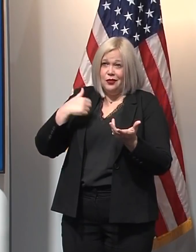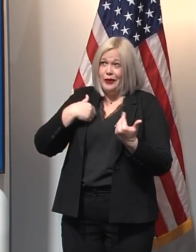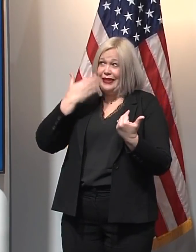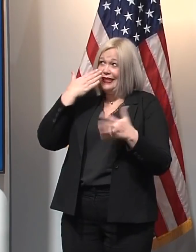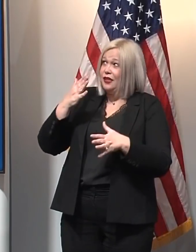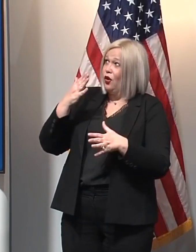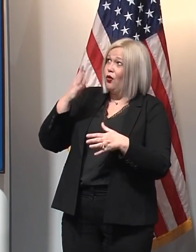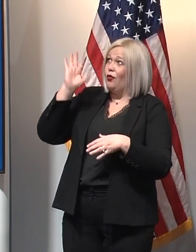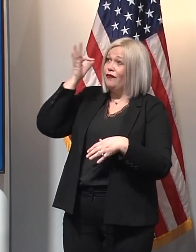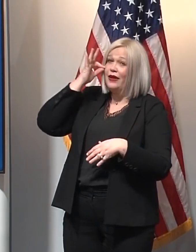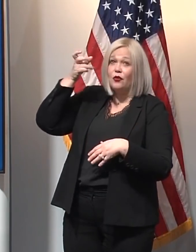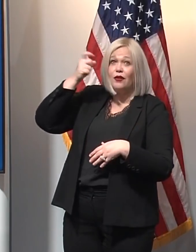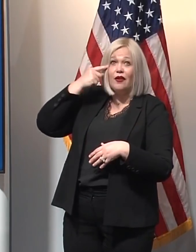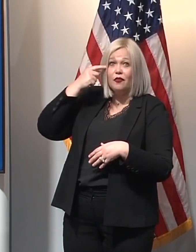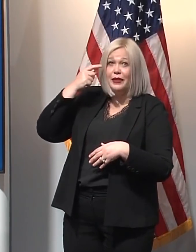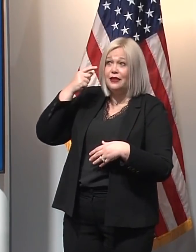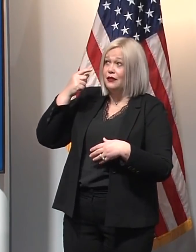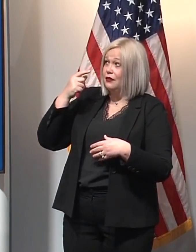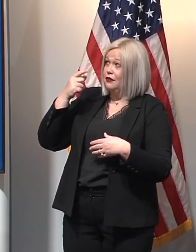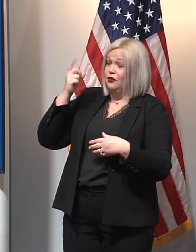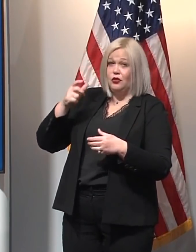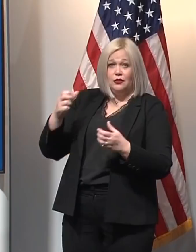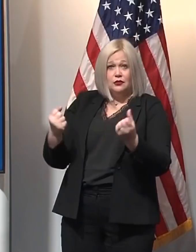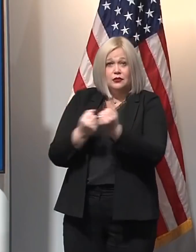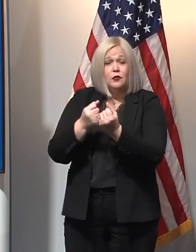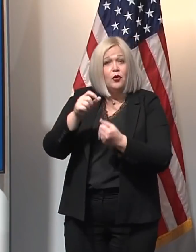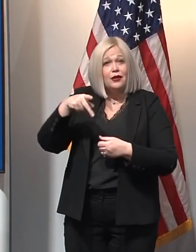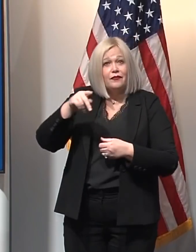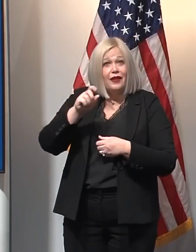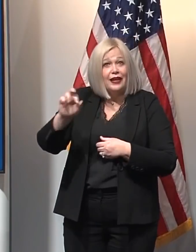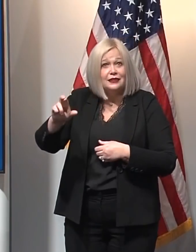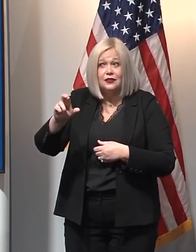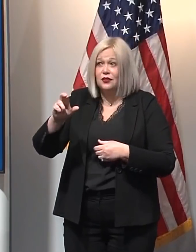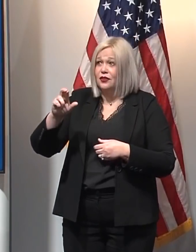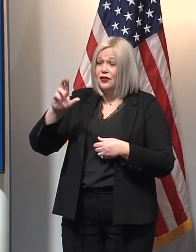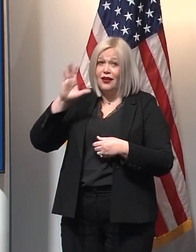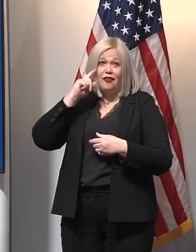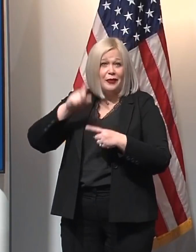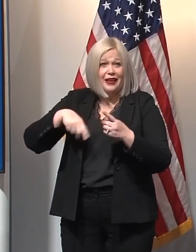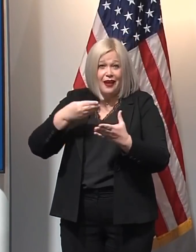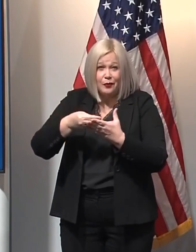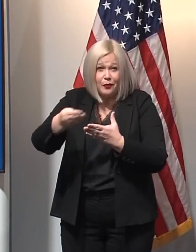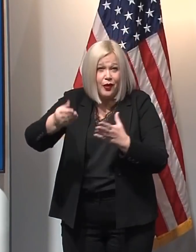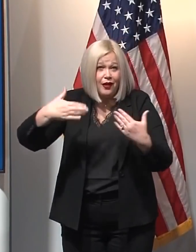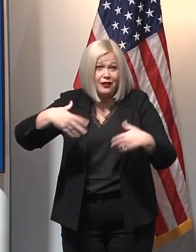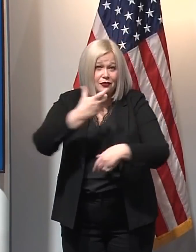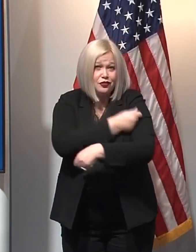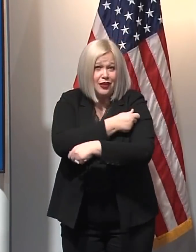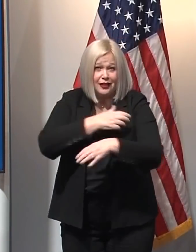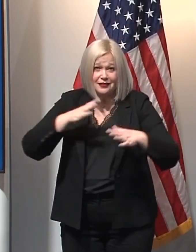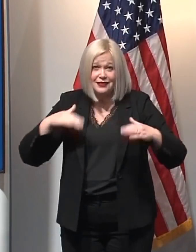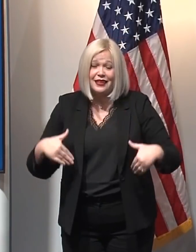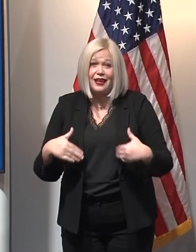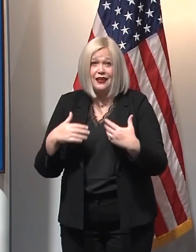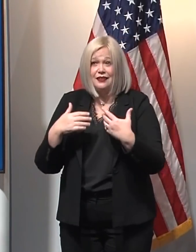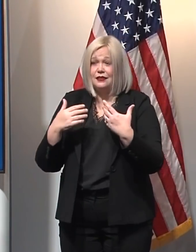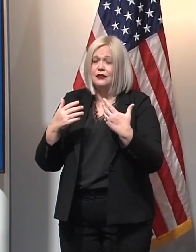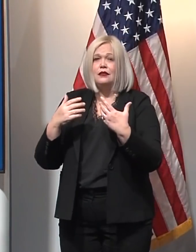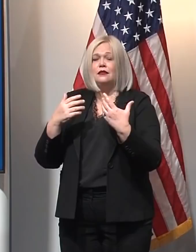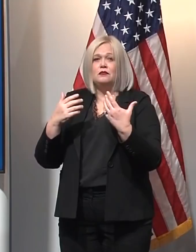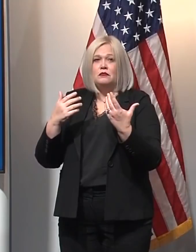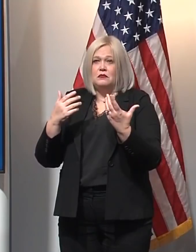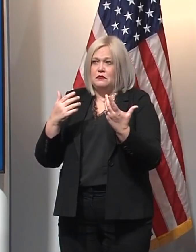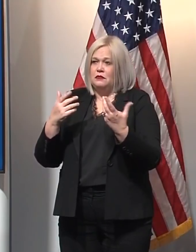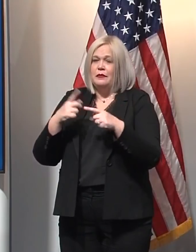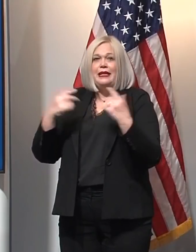government. We didn't see that it was being ramped up. The federal government hadn't bought even paid for the vaccines. That's all very different now with